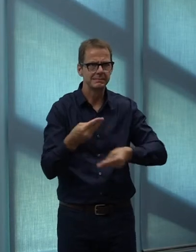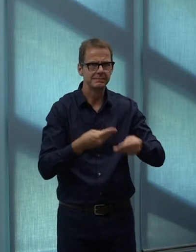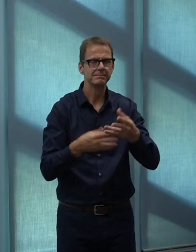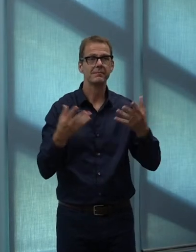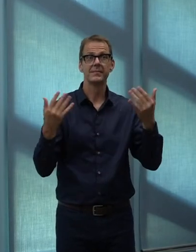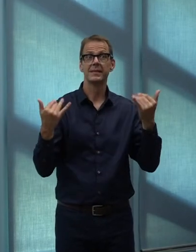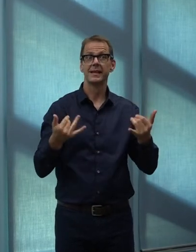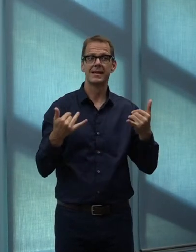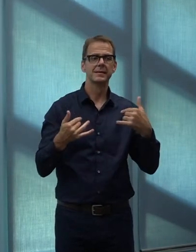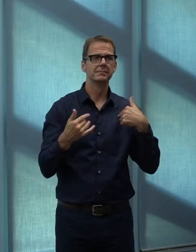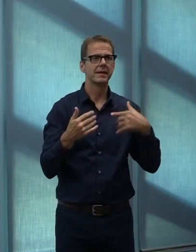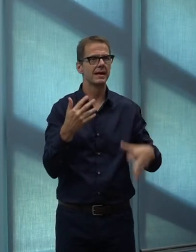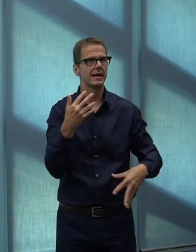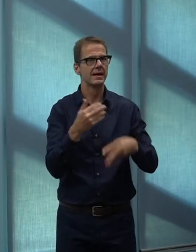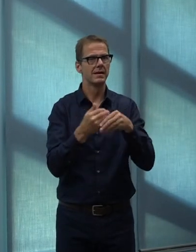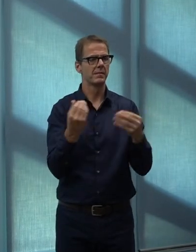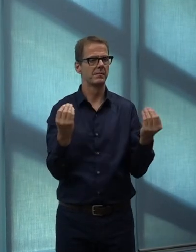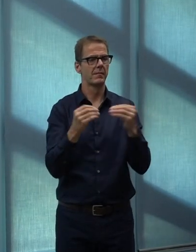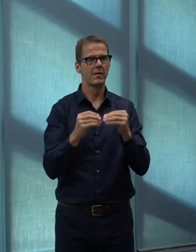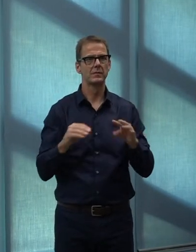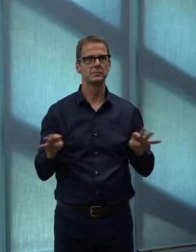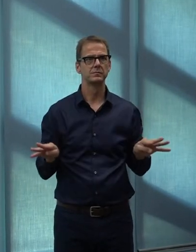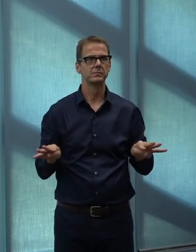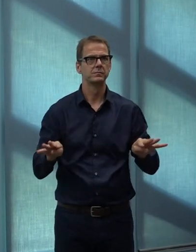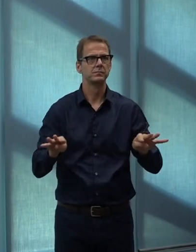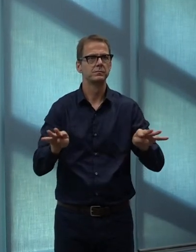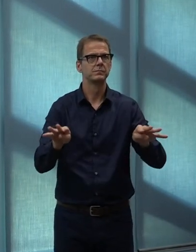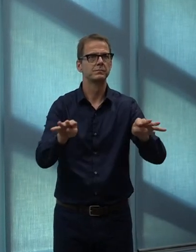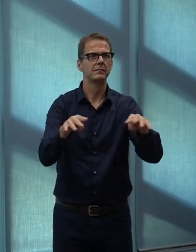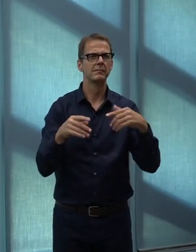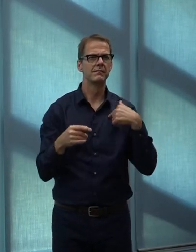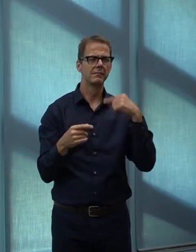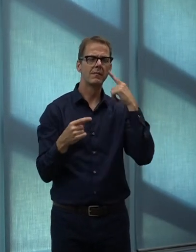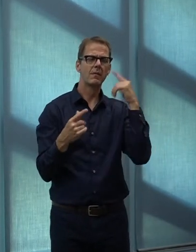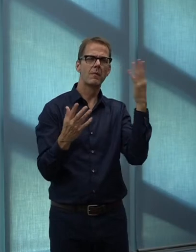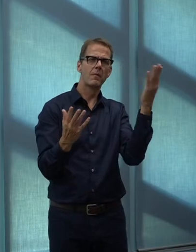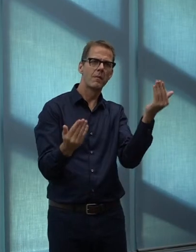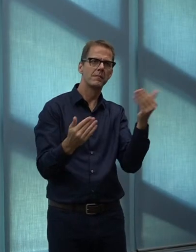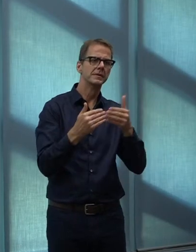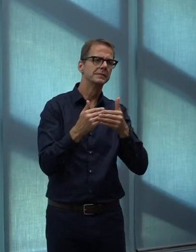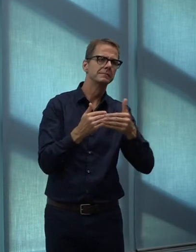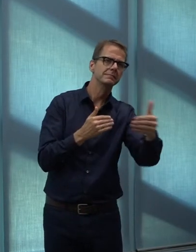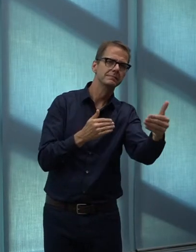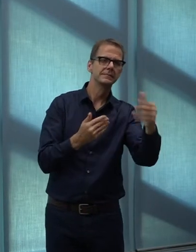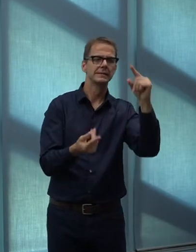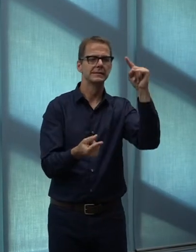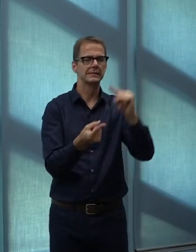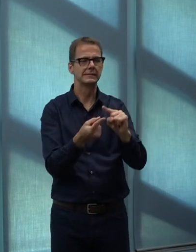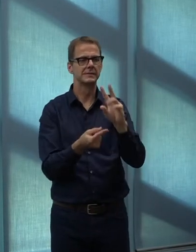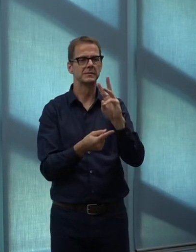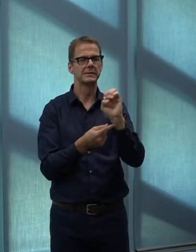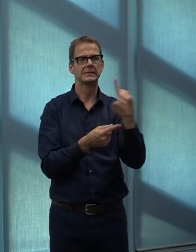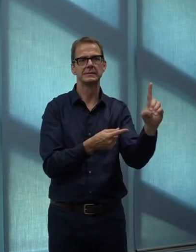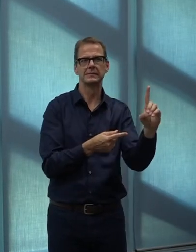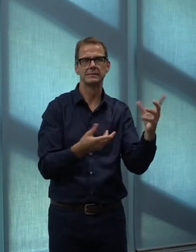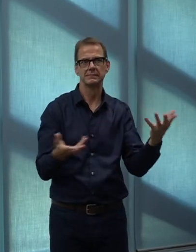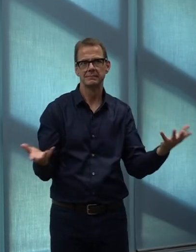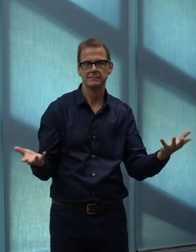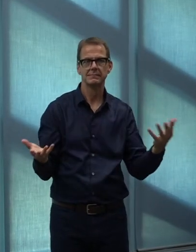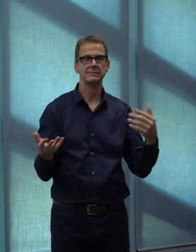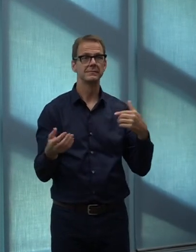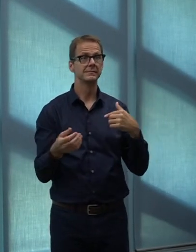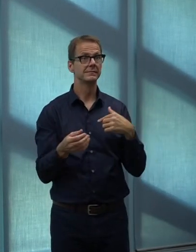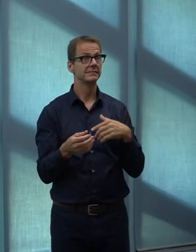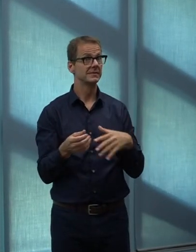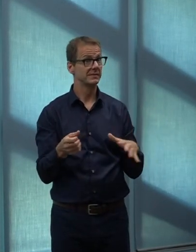that people understand that our financial constraints as a result of COVID-19 still prevent us from restoring the full service levels that